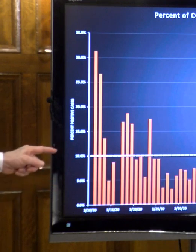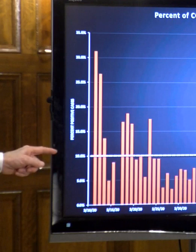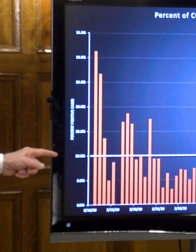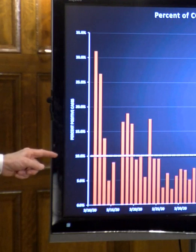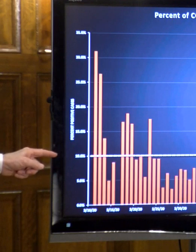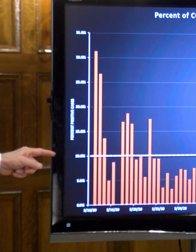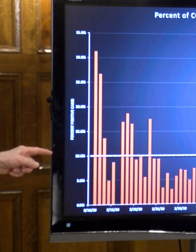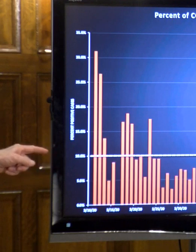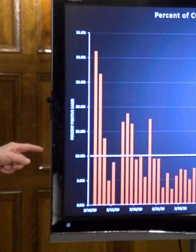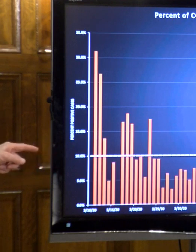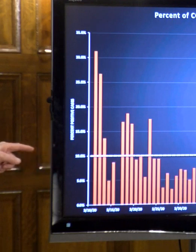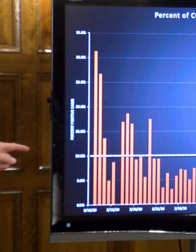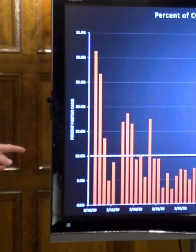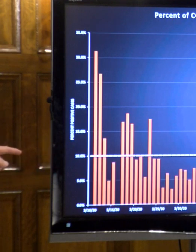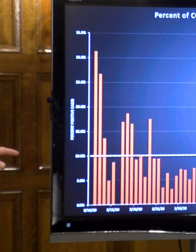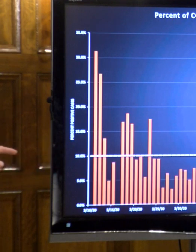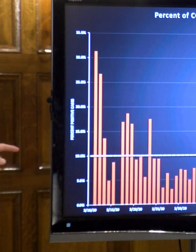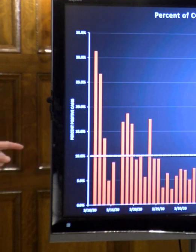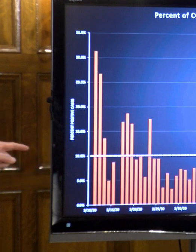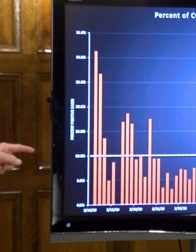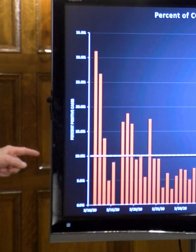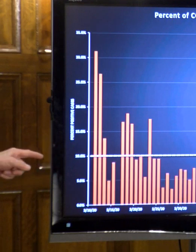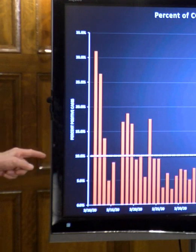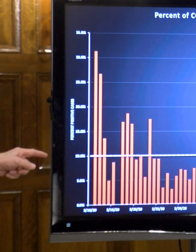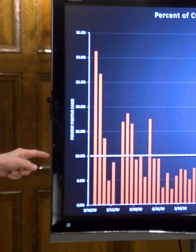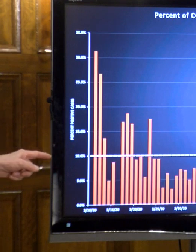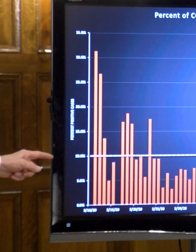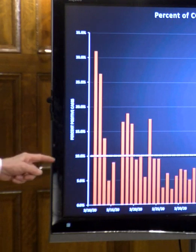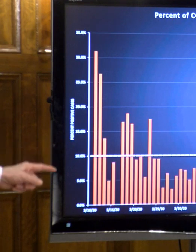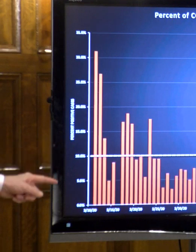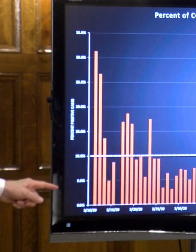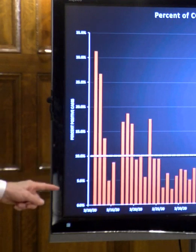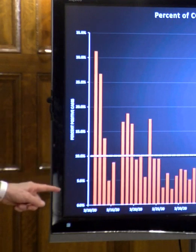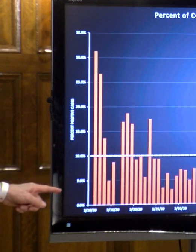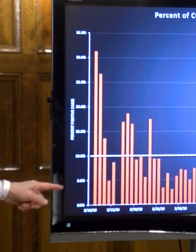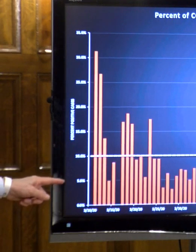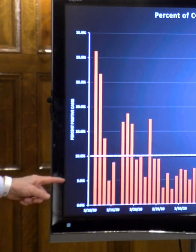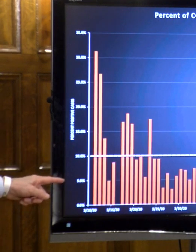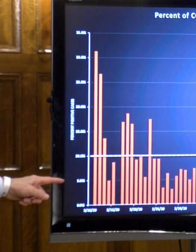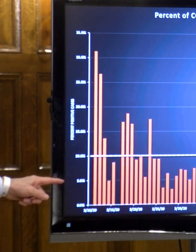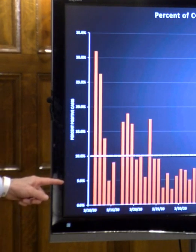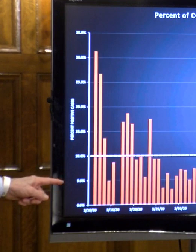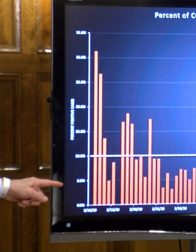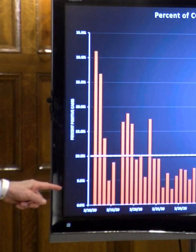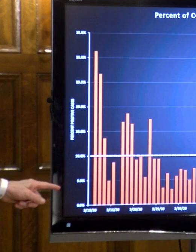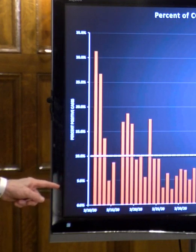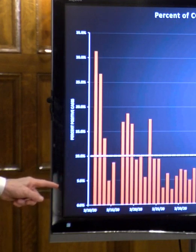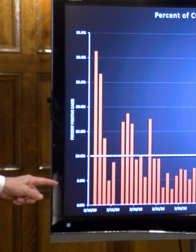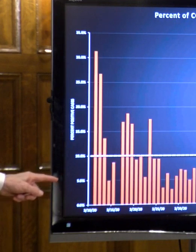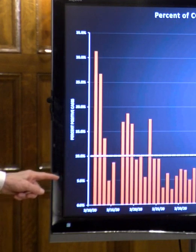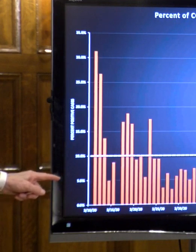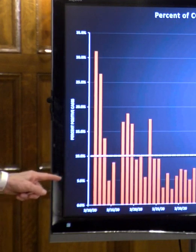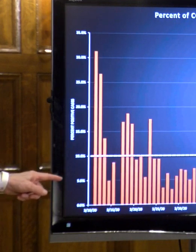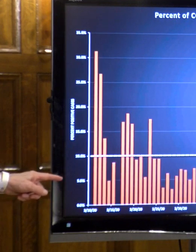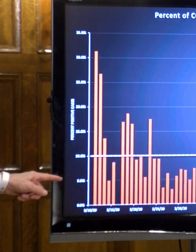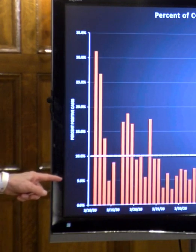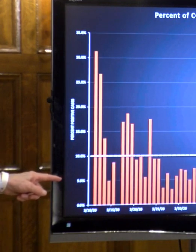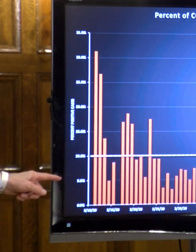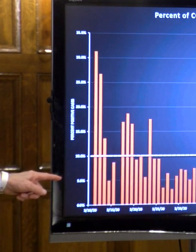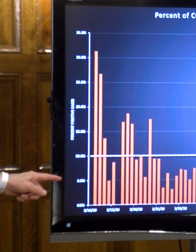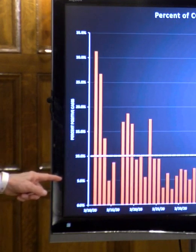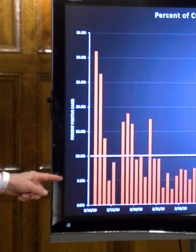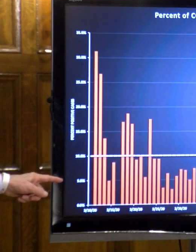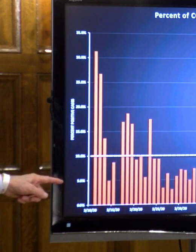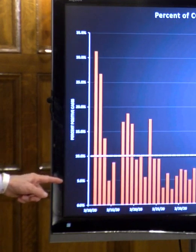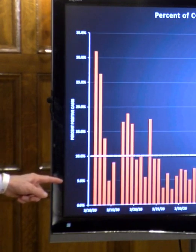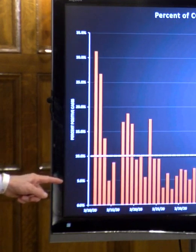day that was unique. think we did some, testing probably in the correctional facilities. And even today, even though we had a great, uh, higher